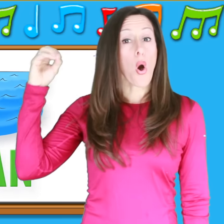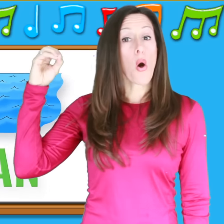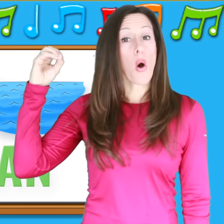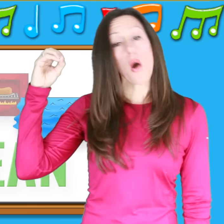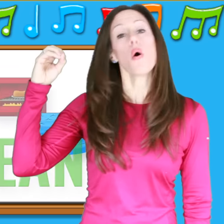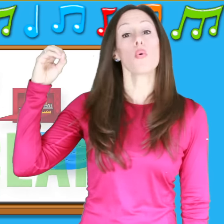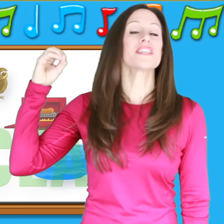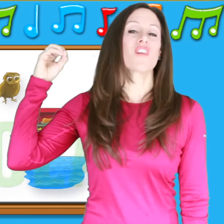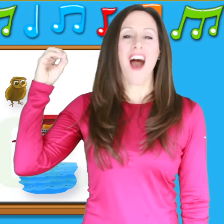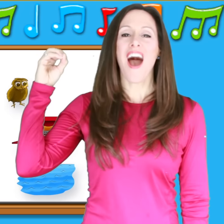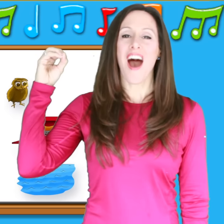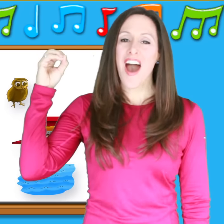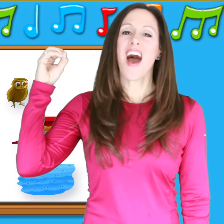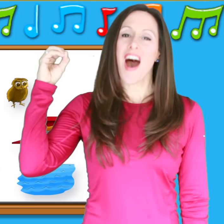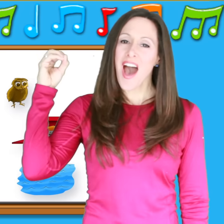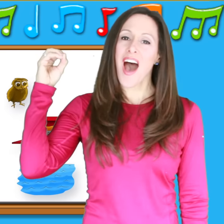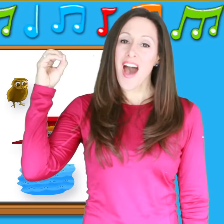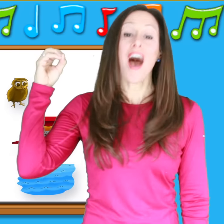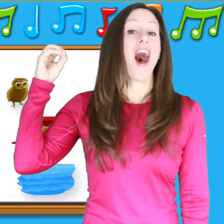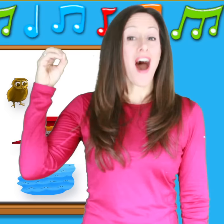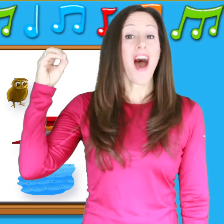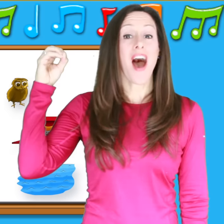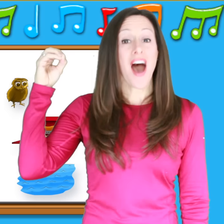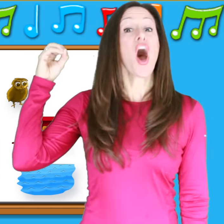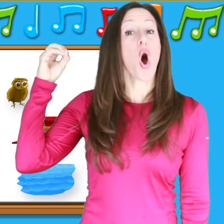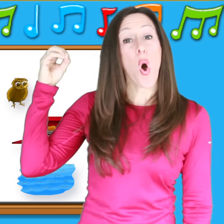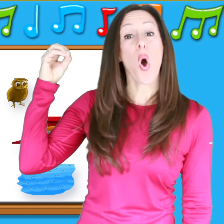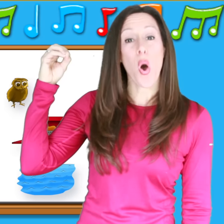whisper, ah, ah, ah, ah, ah, oh.